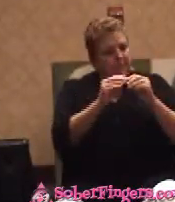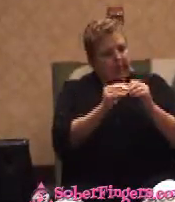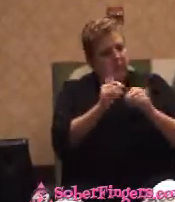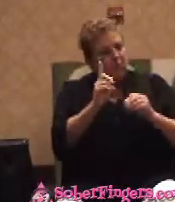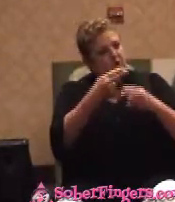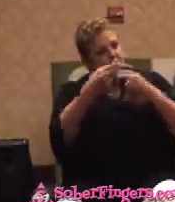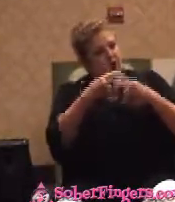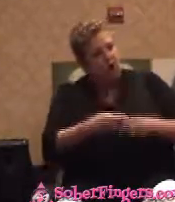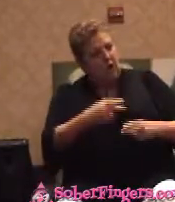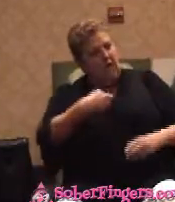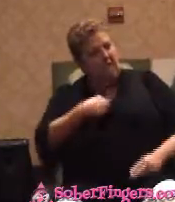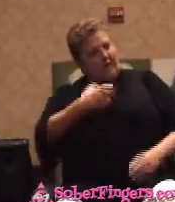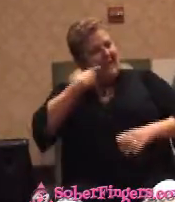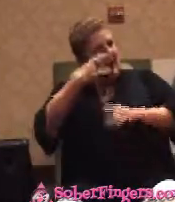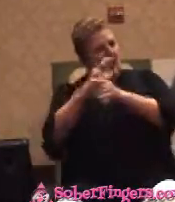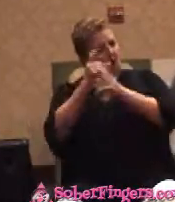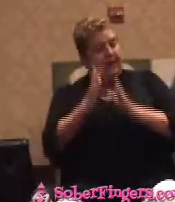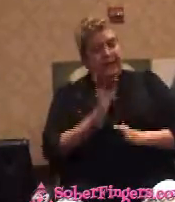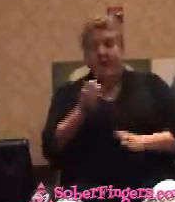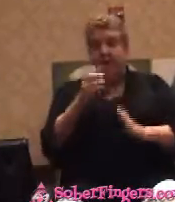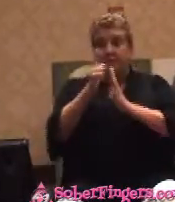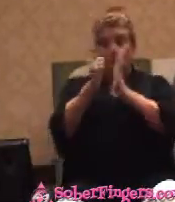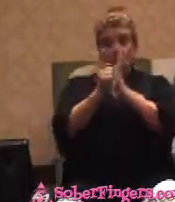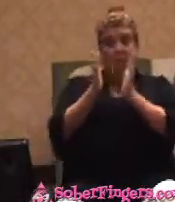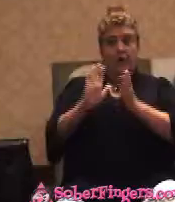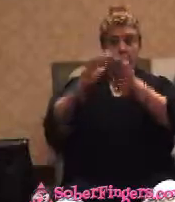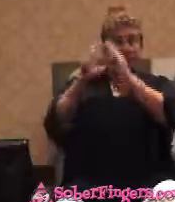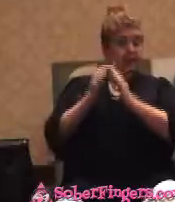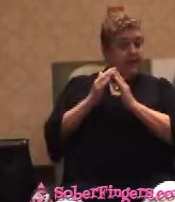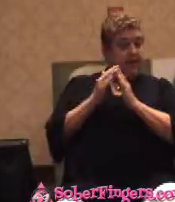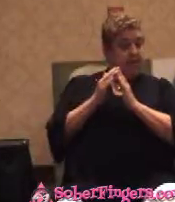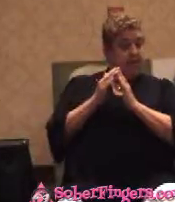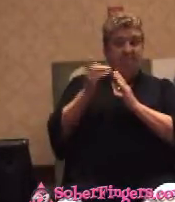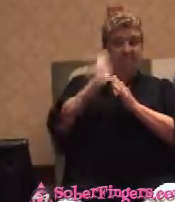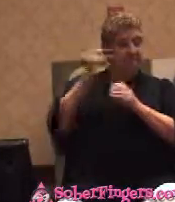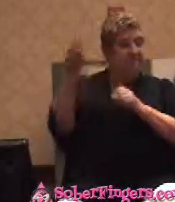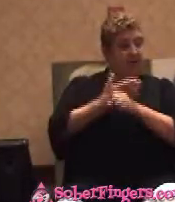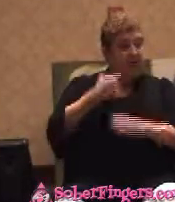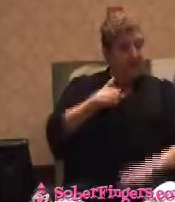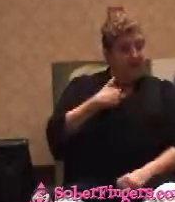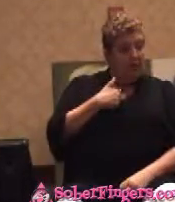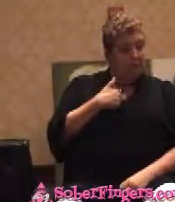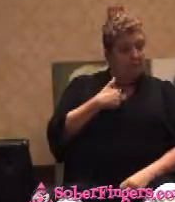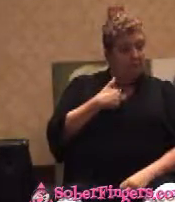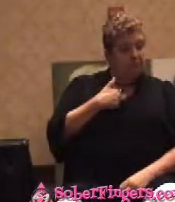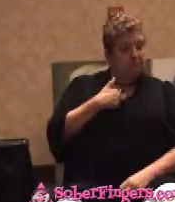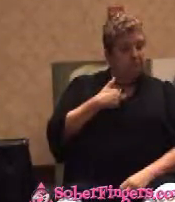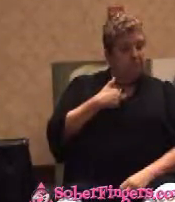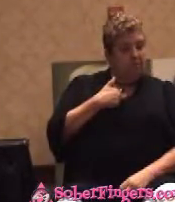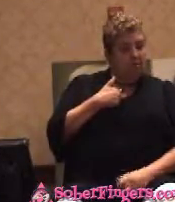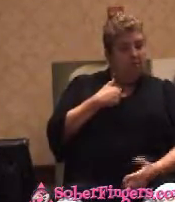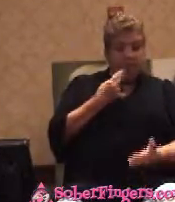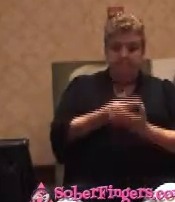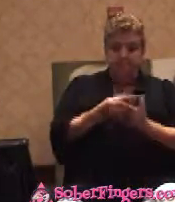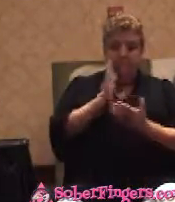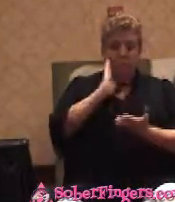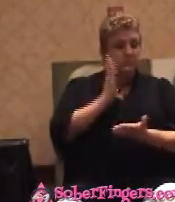office find out you think I'm an alcoholic, they will fire me that day. The money will stop and we're on the street.